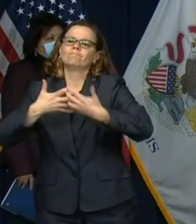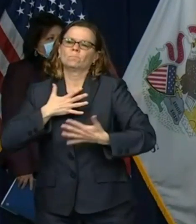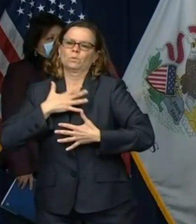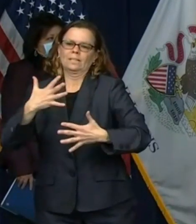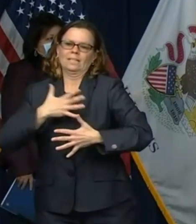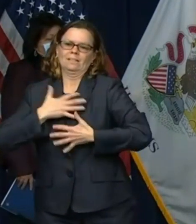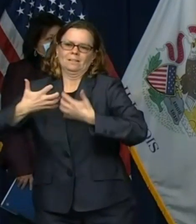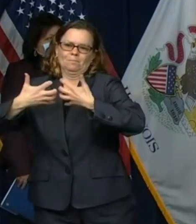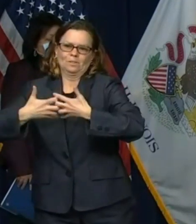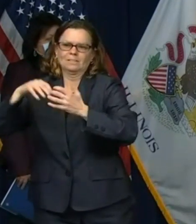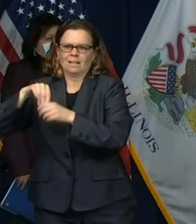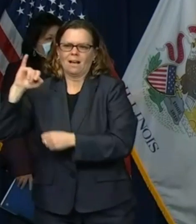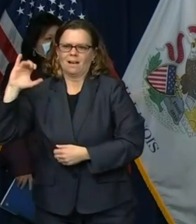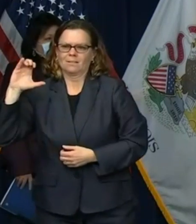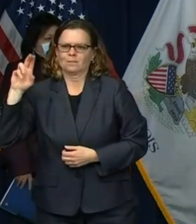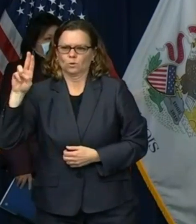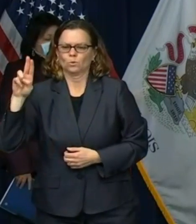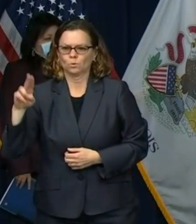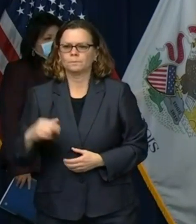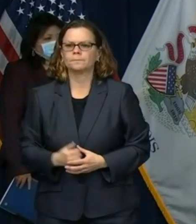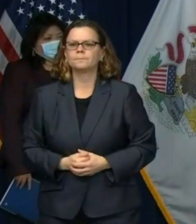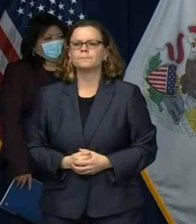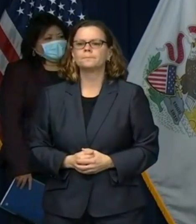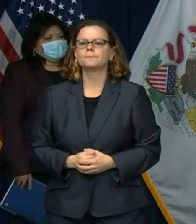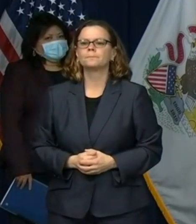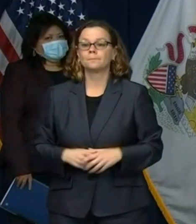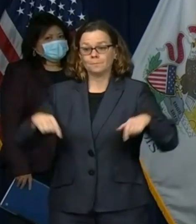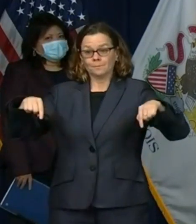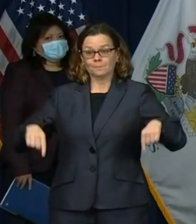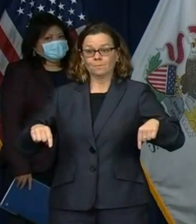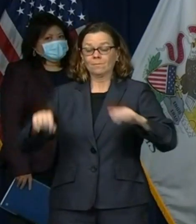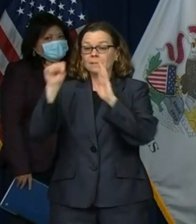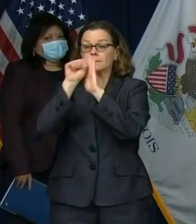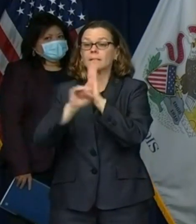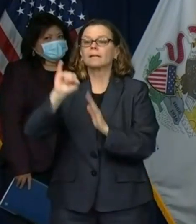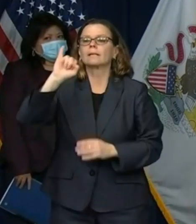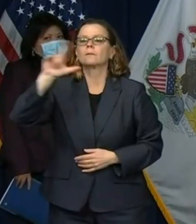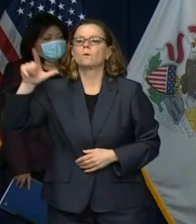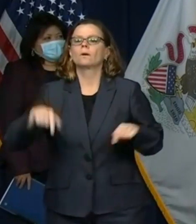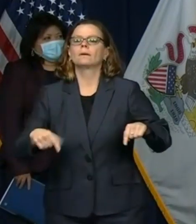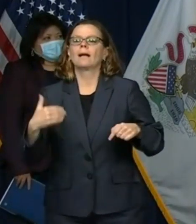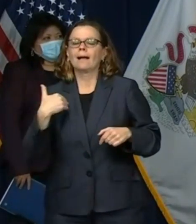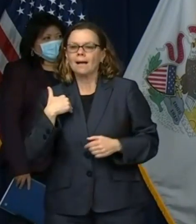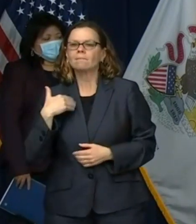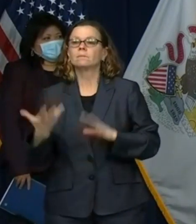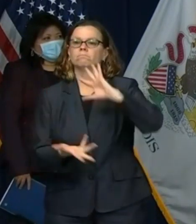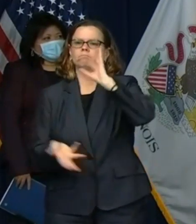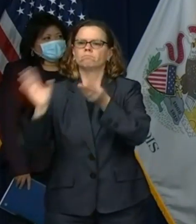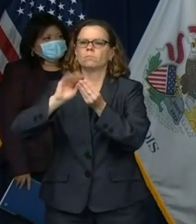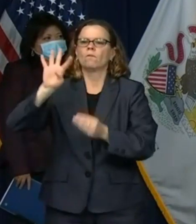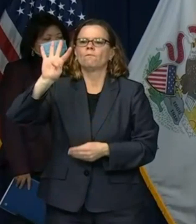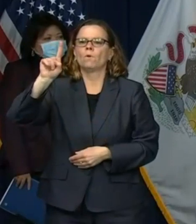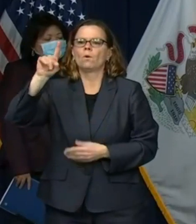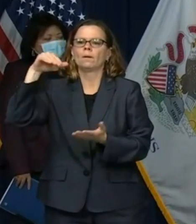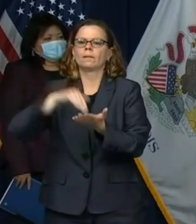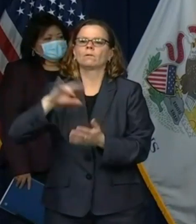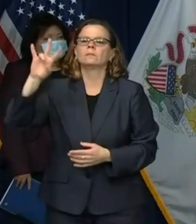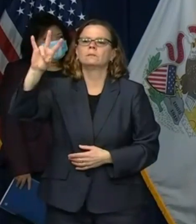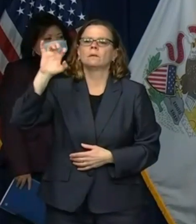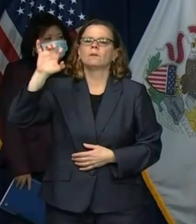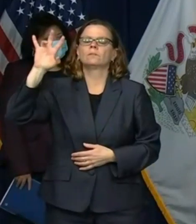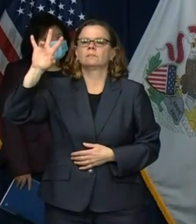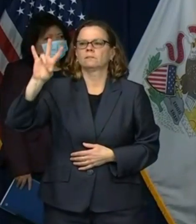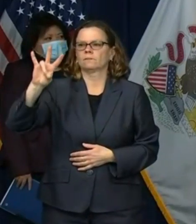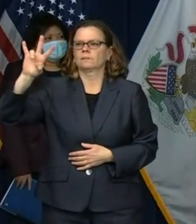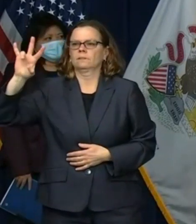cases which brings our illinois total case count to forty one thousand seven hundred seventy seven unfortunately